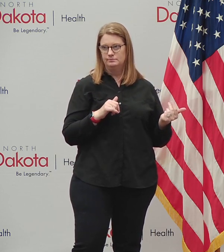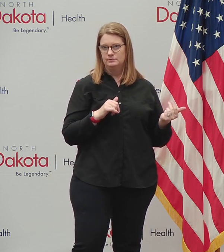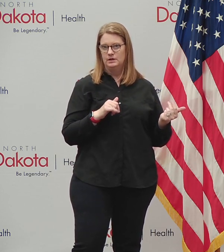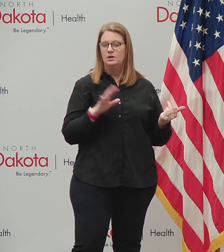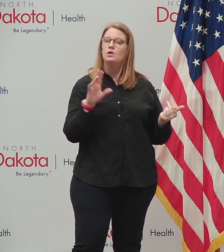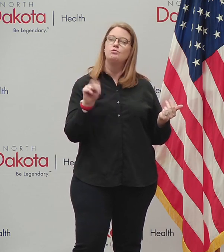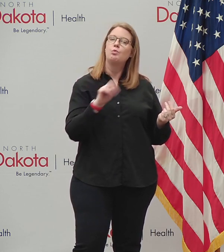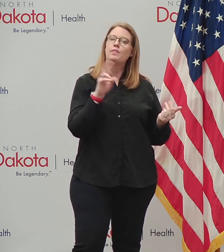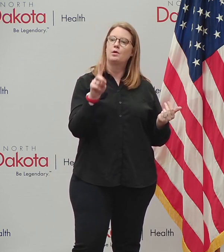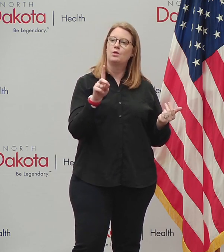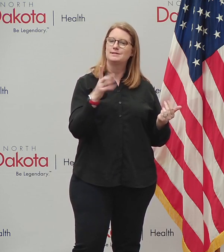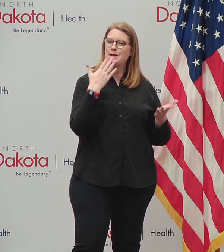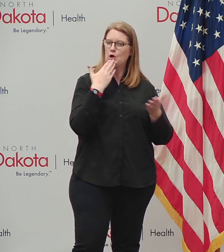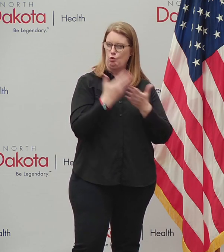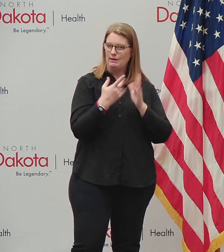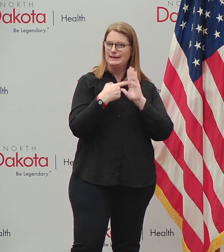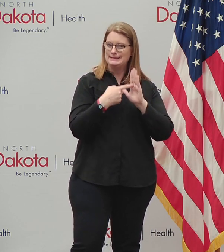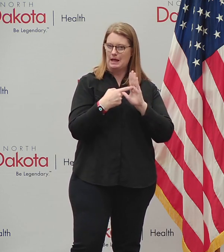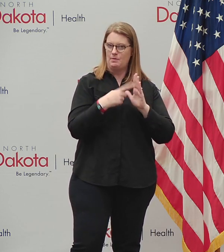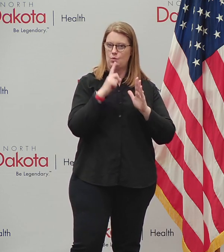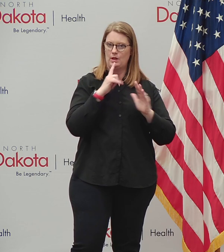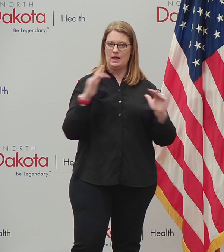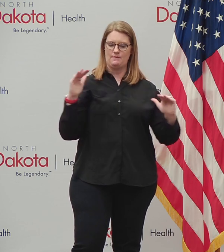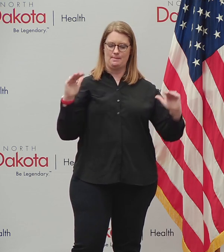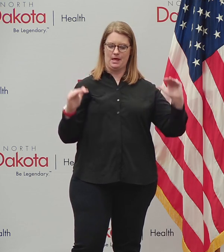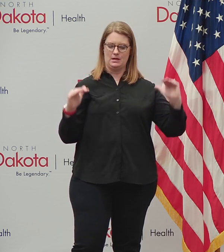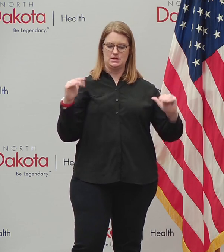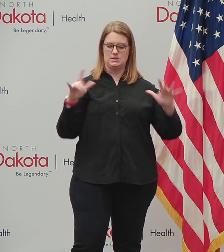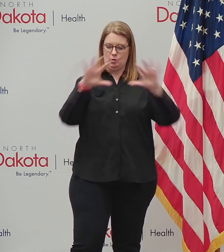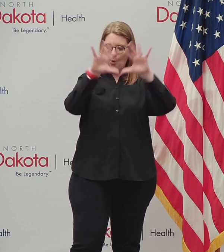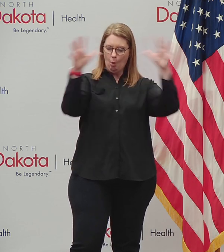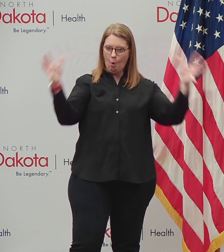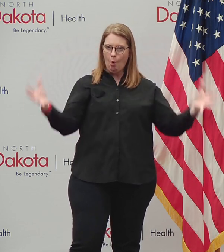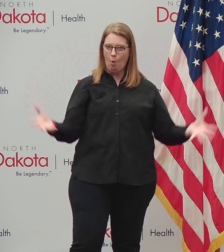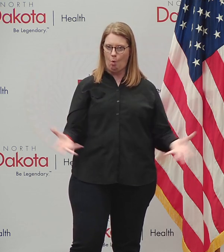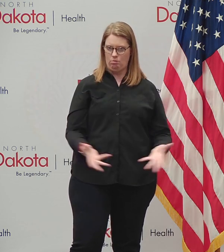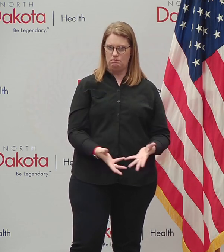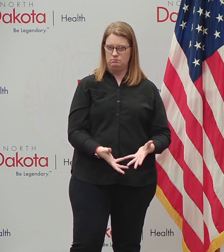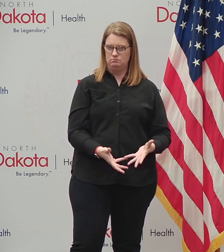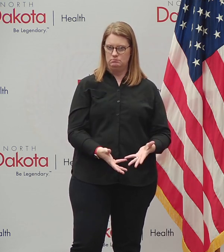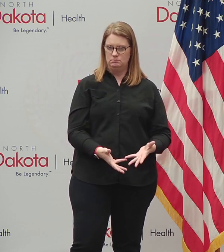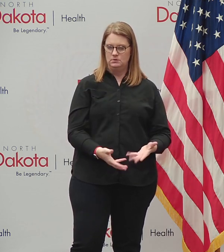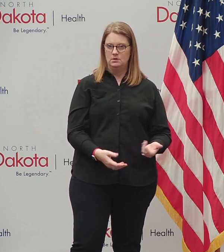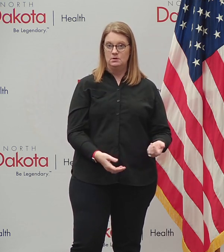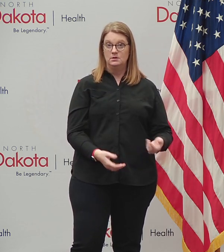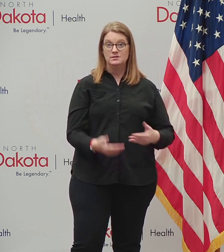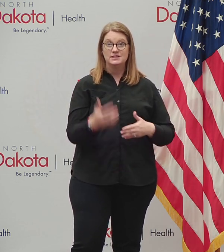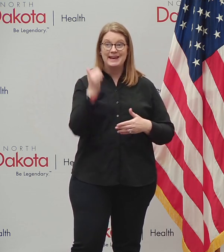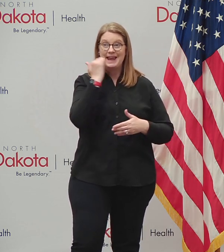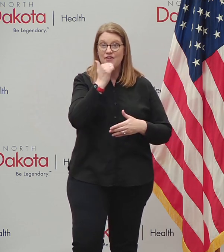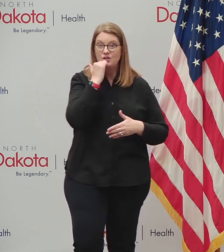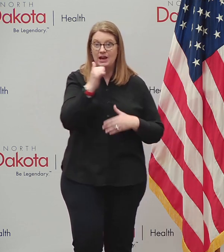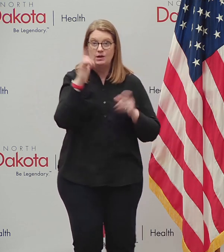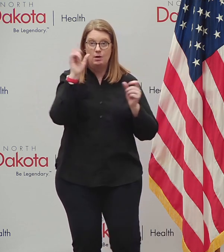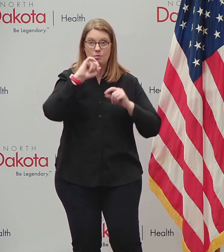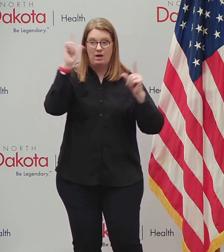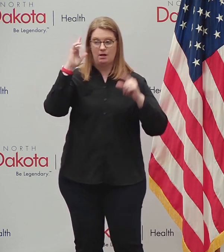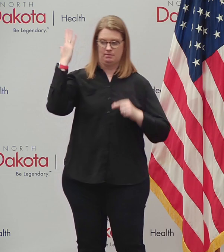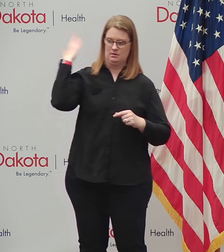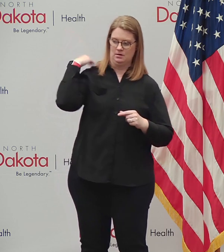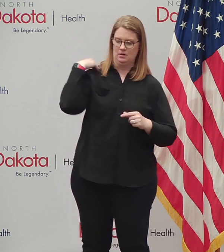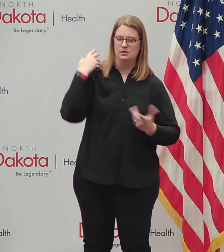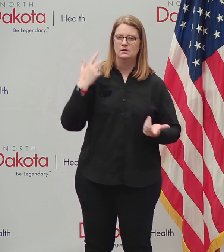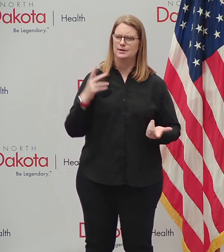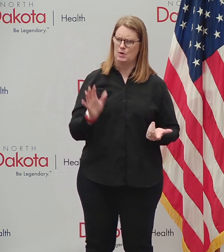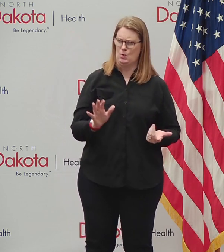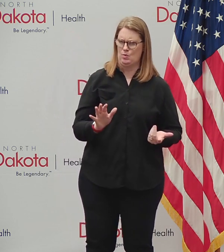a strong example of how to have a balanced, holistic approach. But is it, you know, but do we wake up every day and, and pat ourselves on the back? No, we wake up